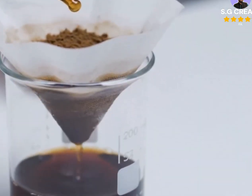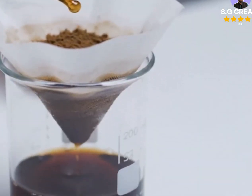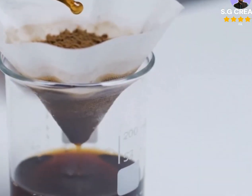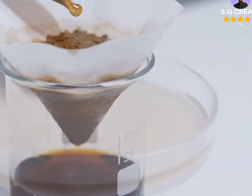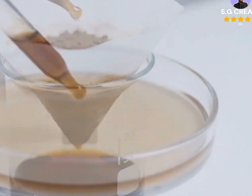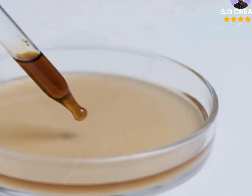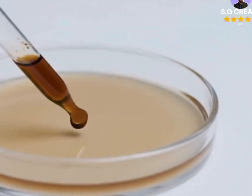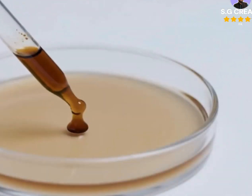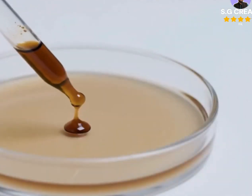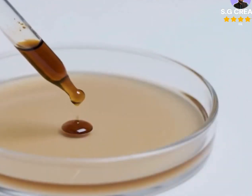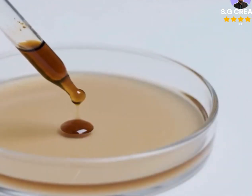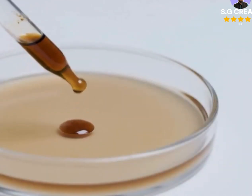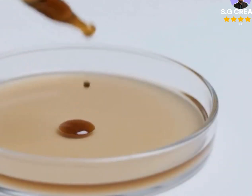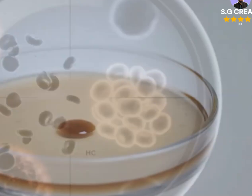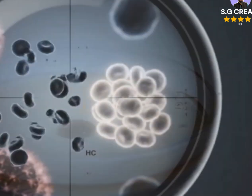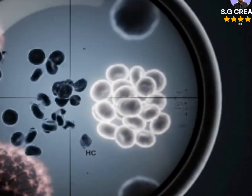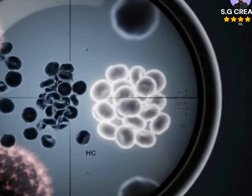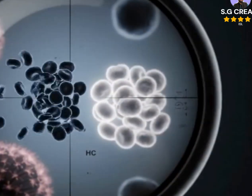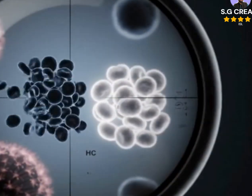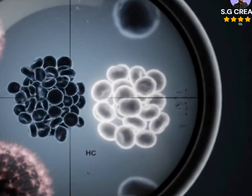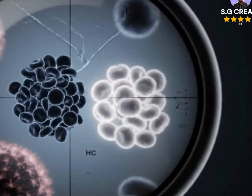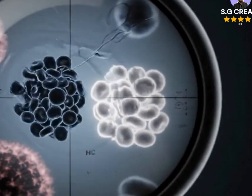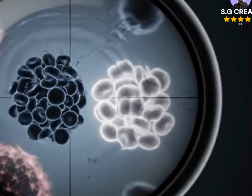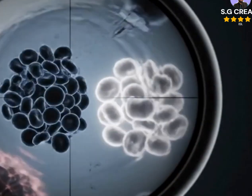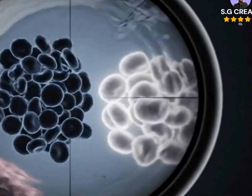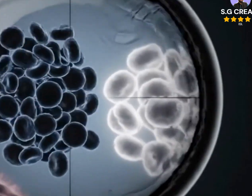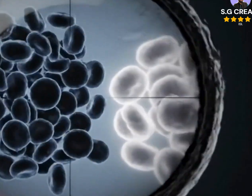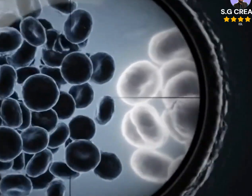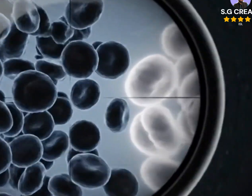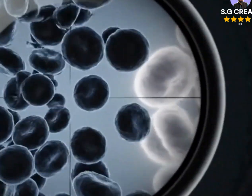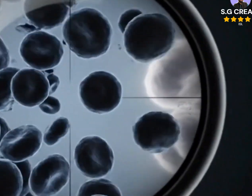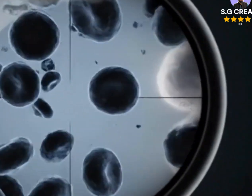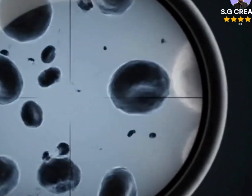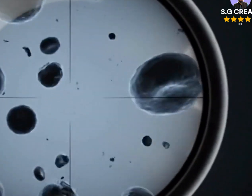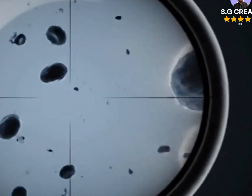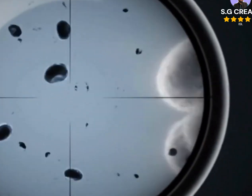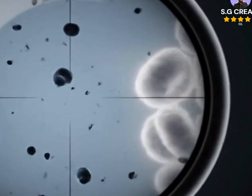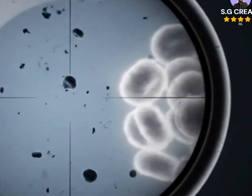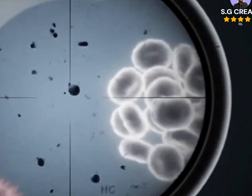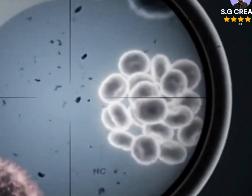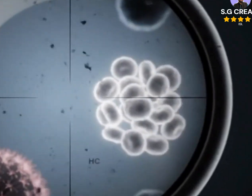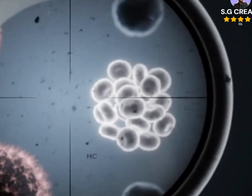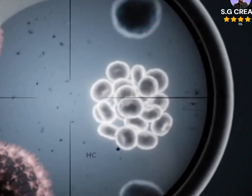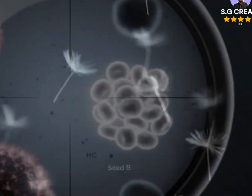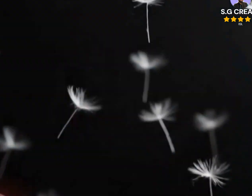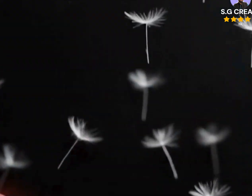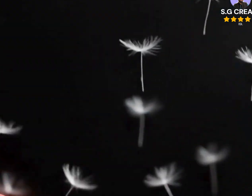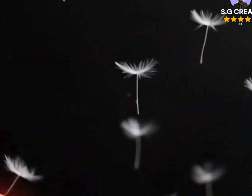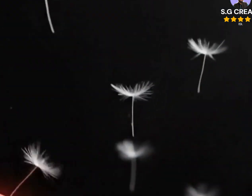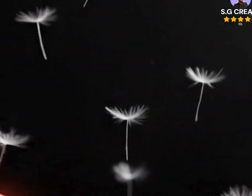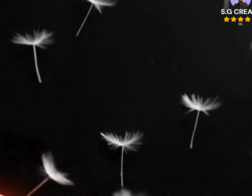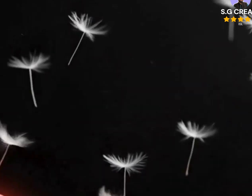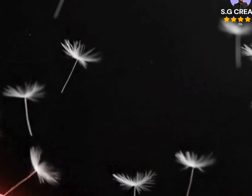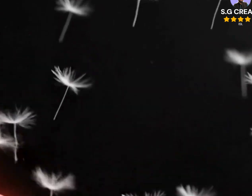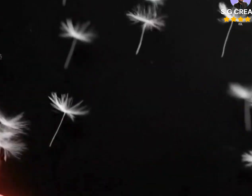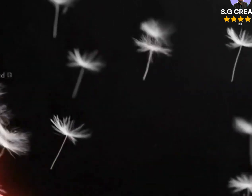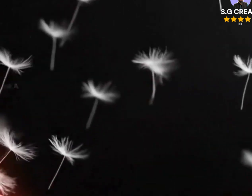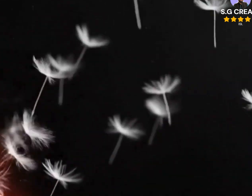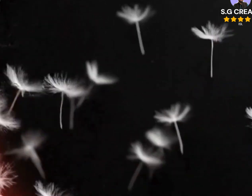the body's natural process of programmed cell death by activating multiple pathways at once overwhelming the cancer cells